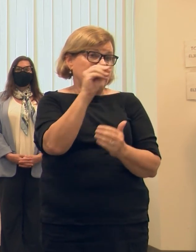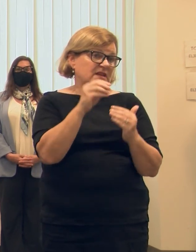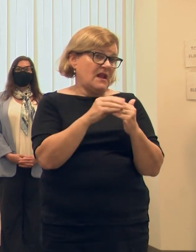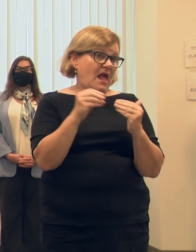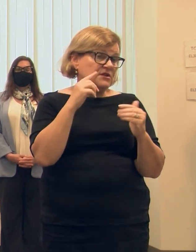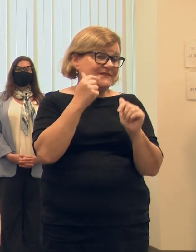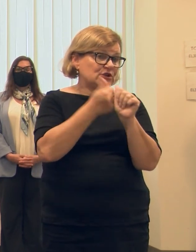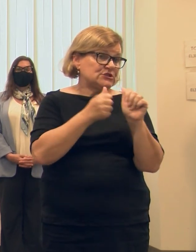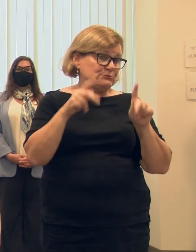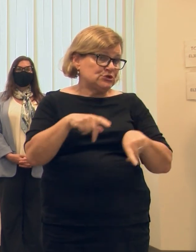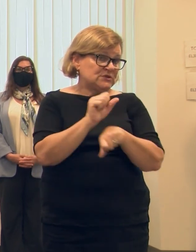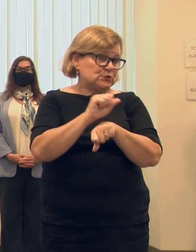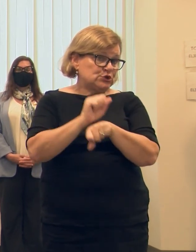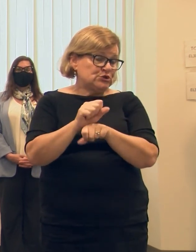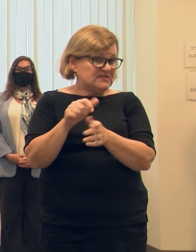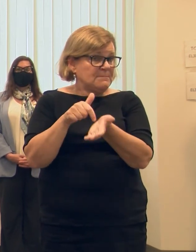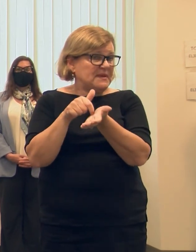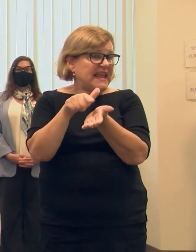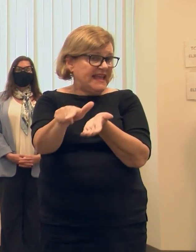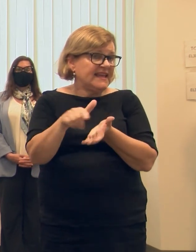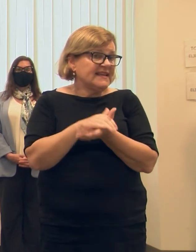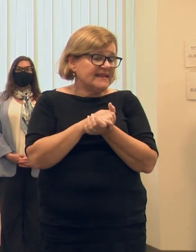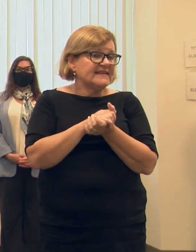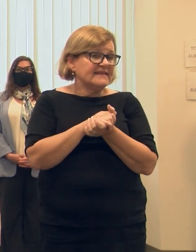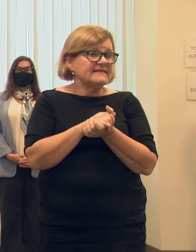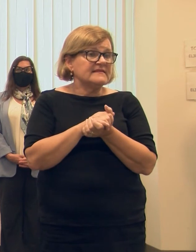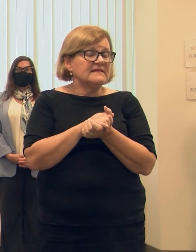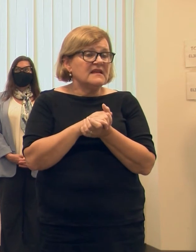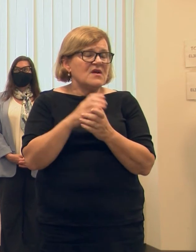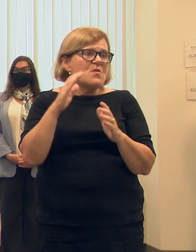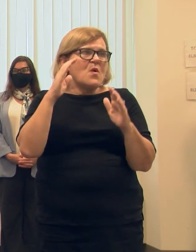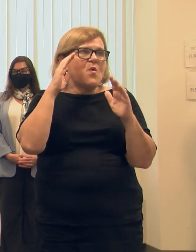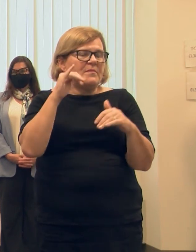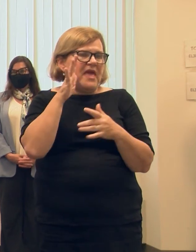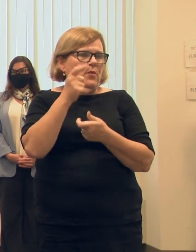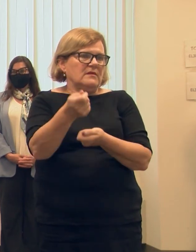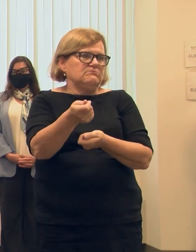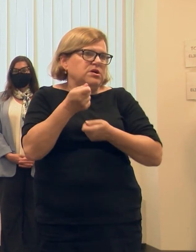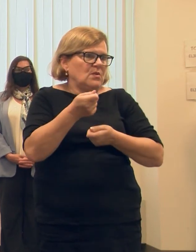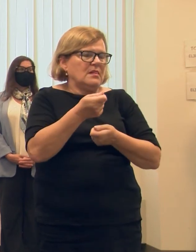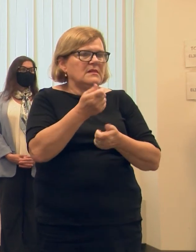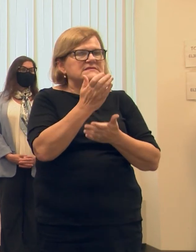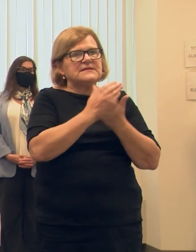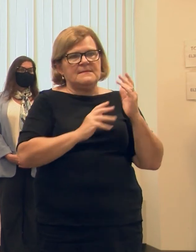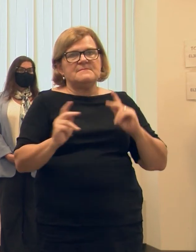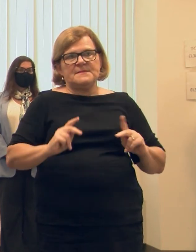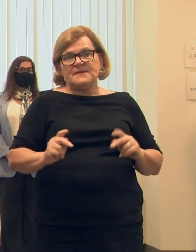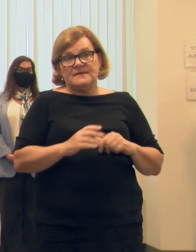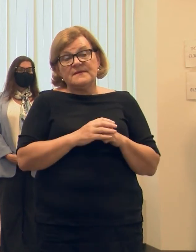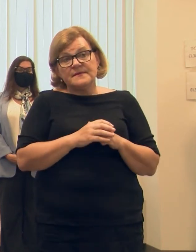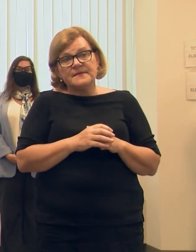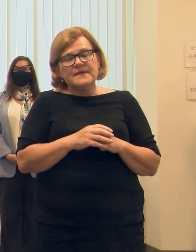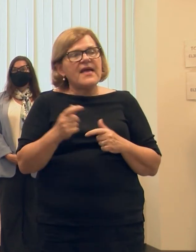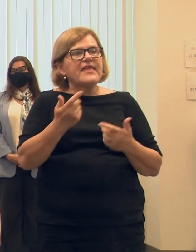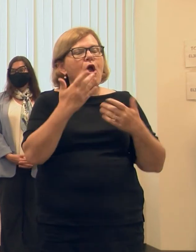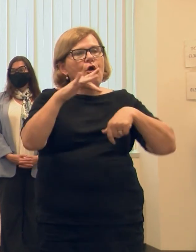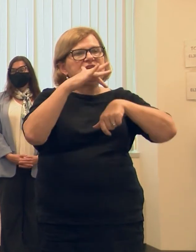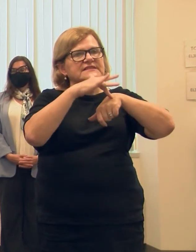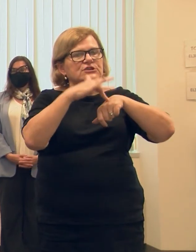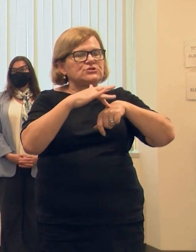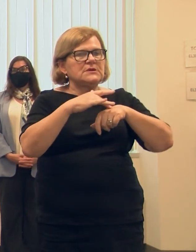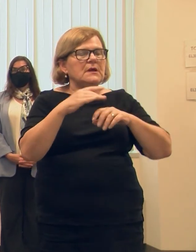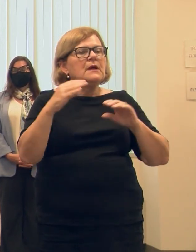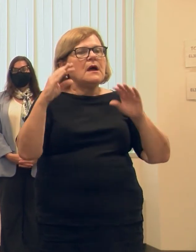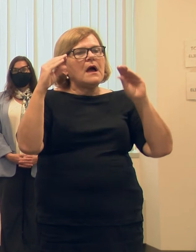for each worker that's paid. And we're hoping that that will definitely recruit some more people. They already touched upon the